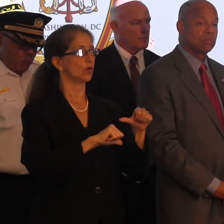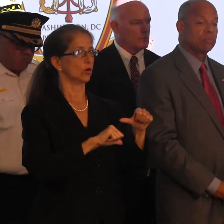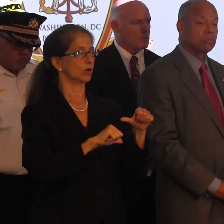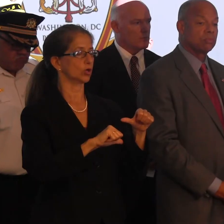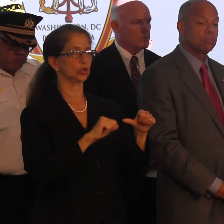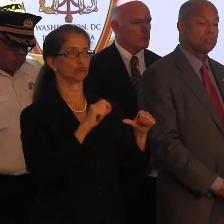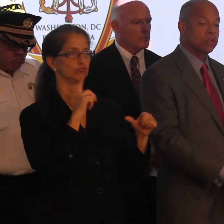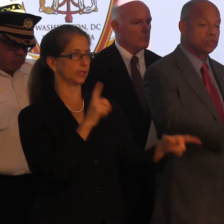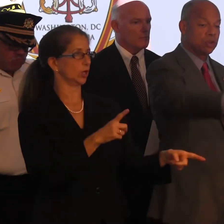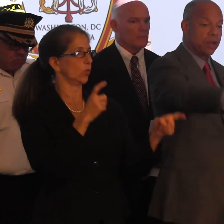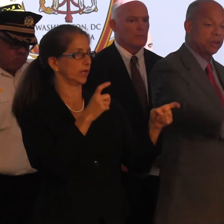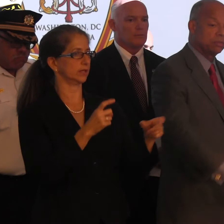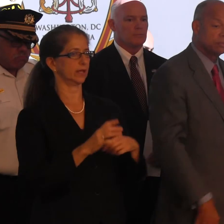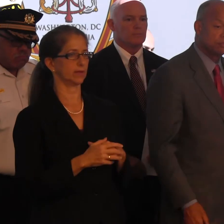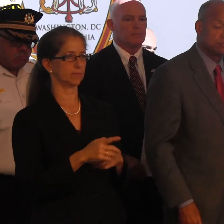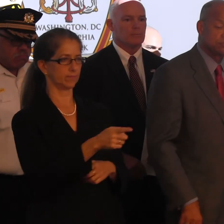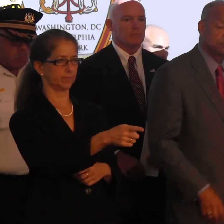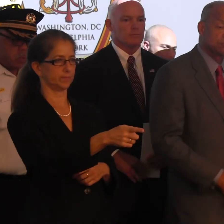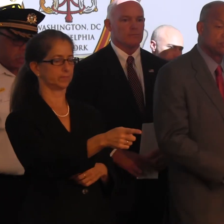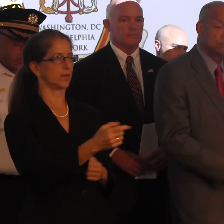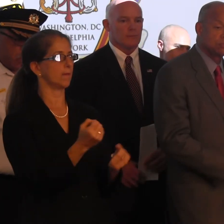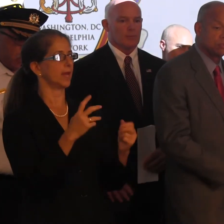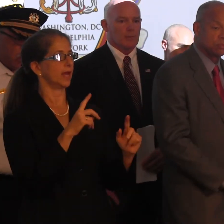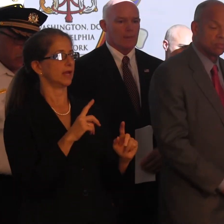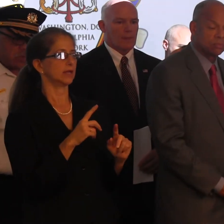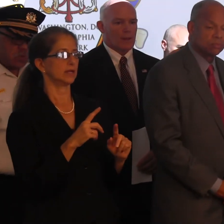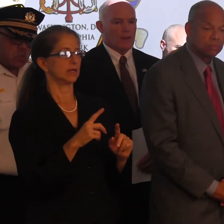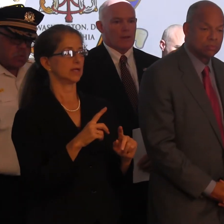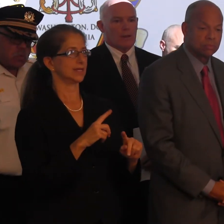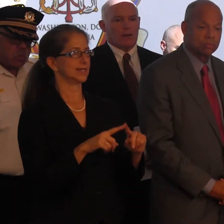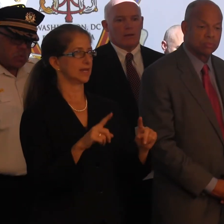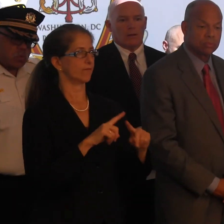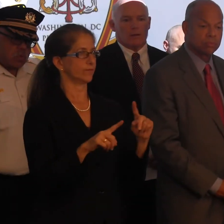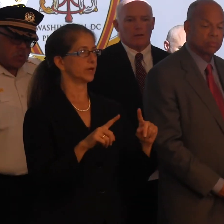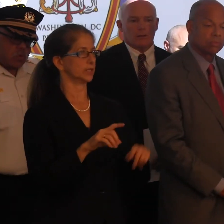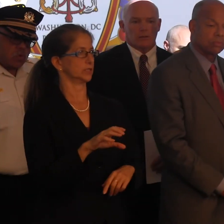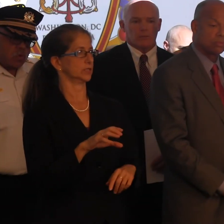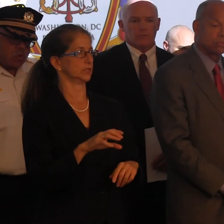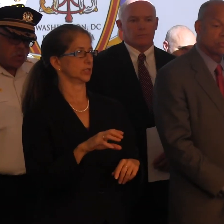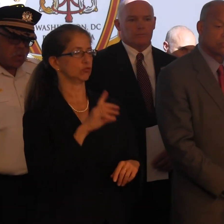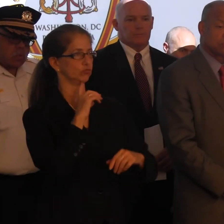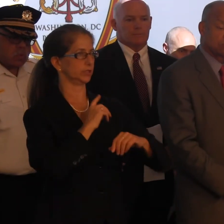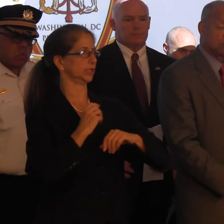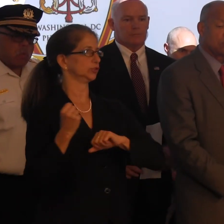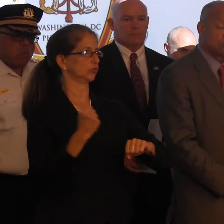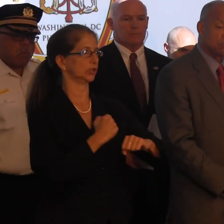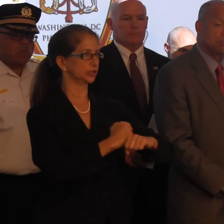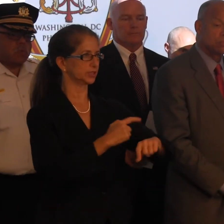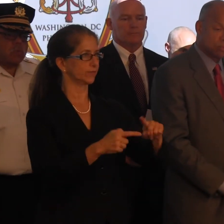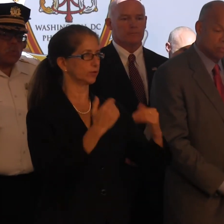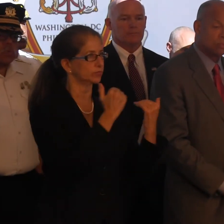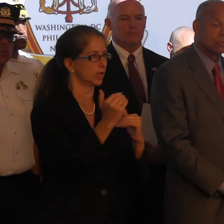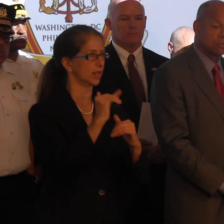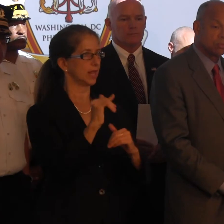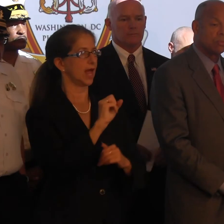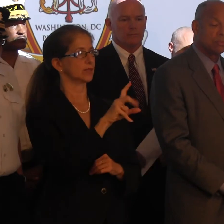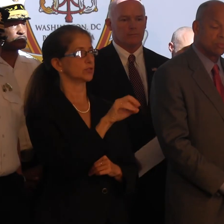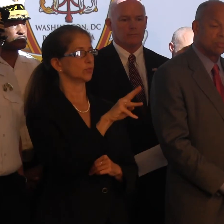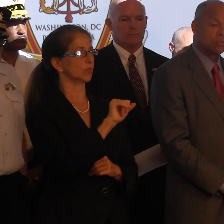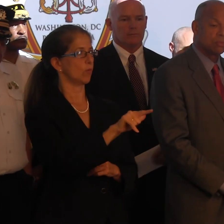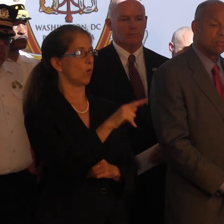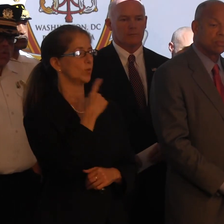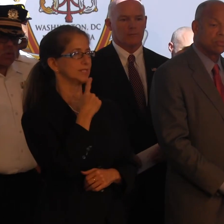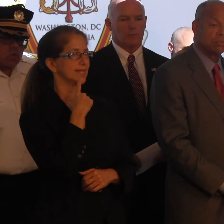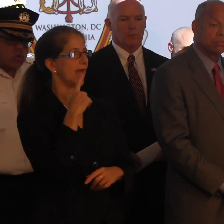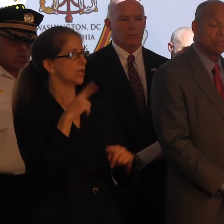unprecedented fashion. Yes, sir. A lot of different high security events have different restrictions, such as the Super Bowl will tell you